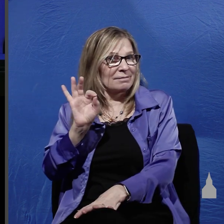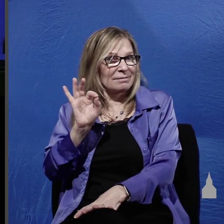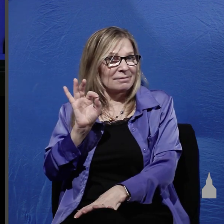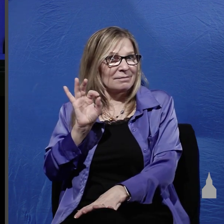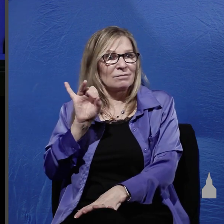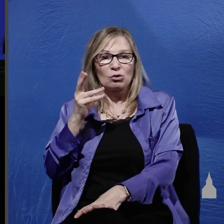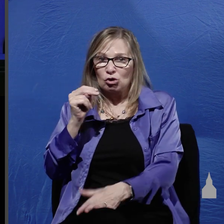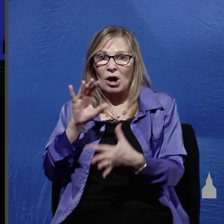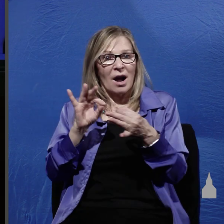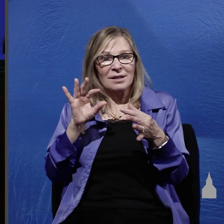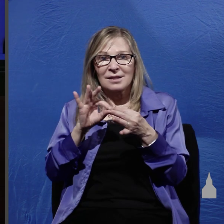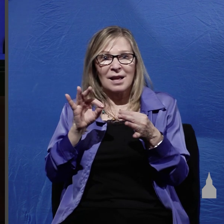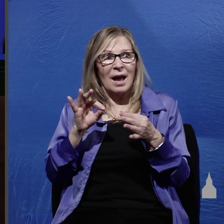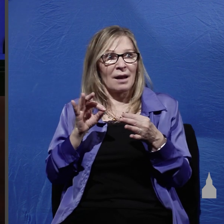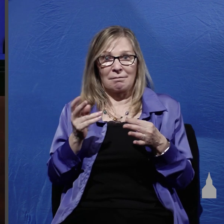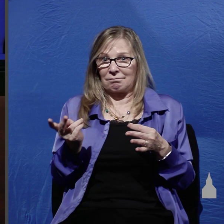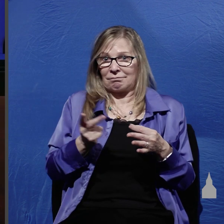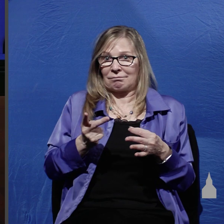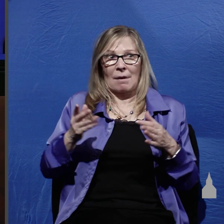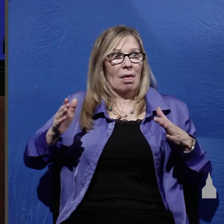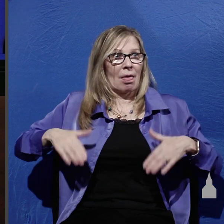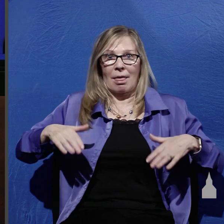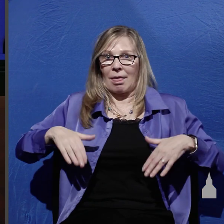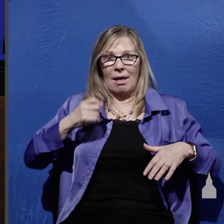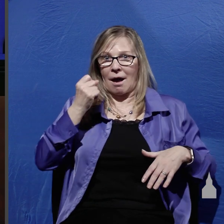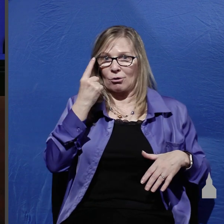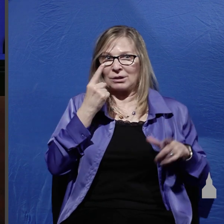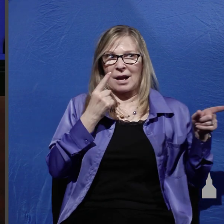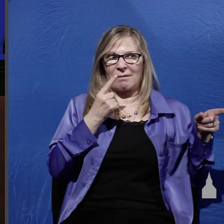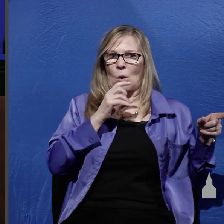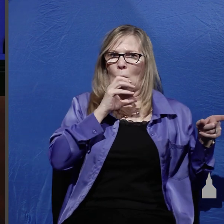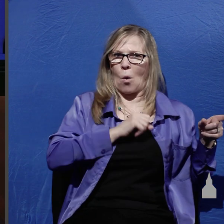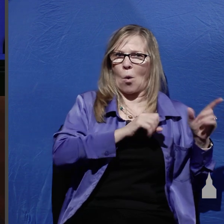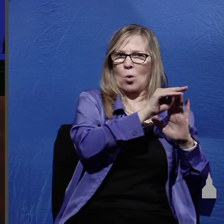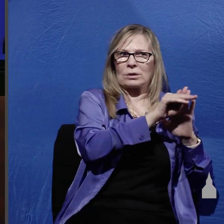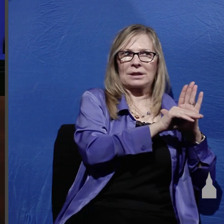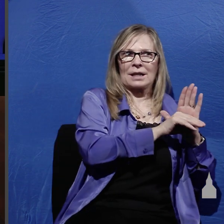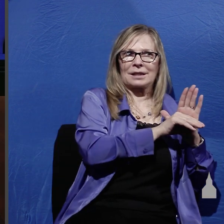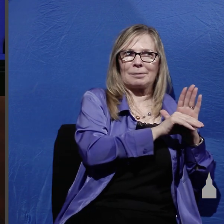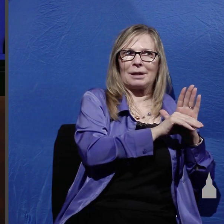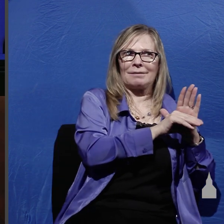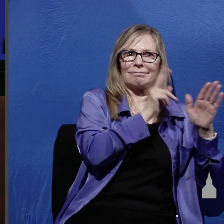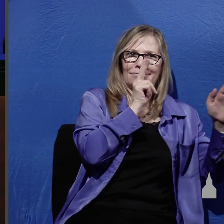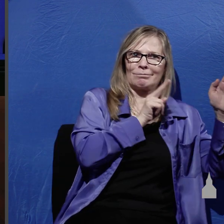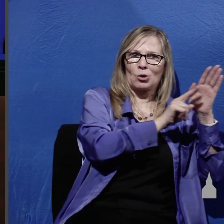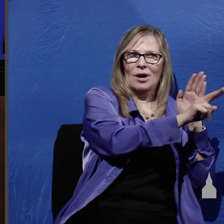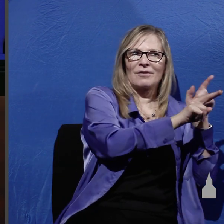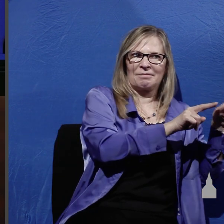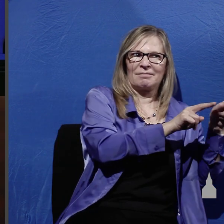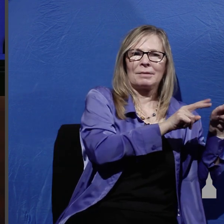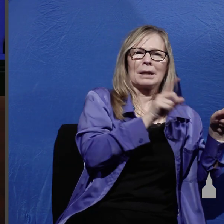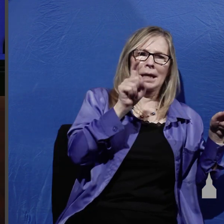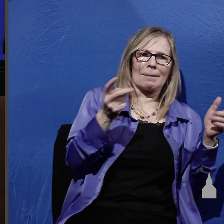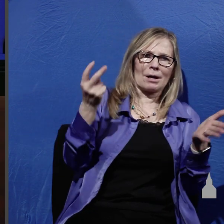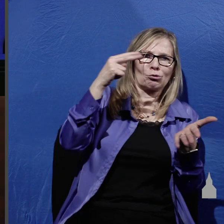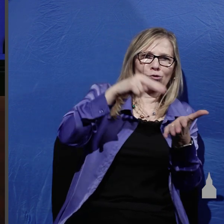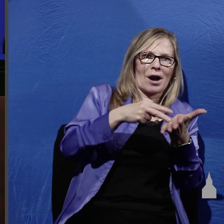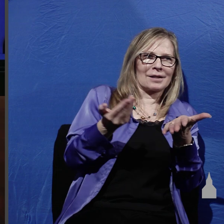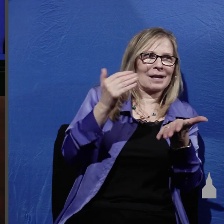for as yet they did not understand the scriptures that he must rise again from the dead now eventually